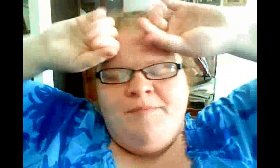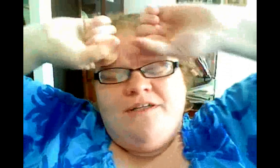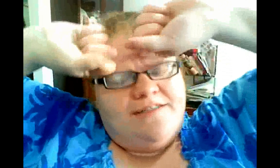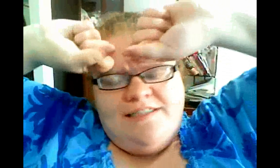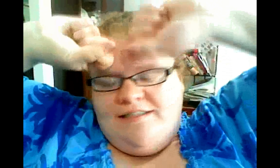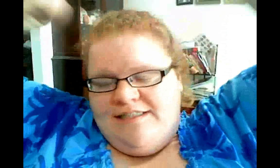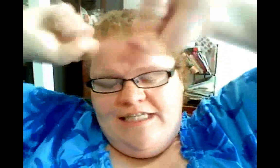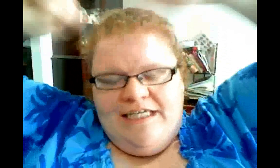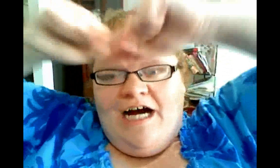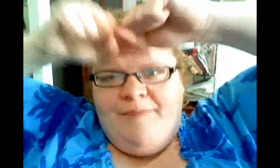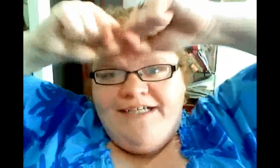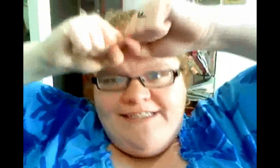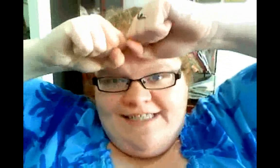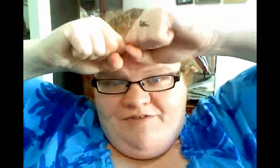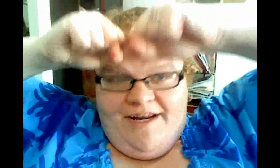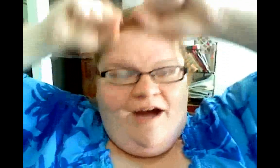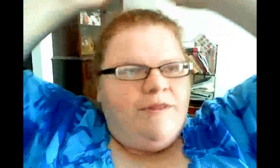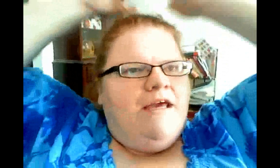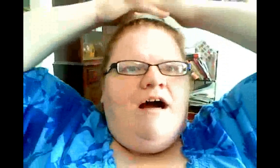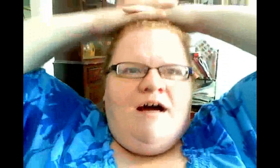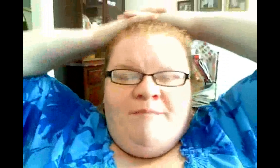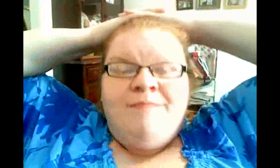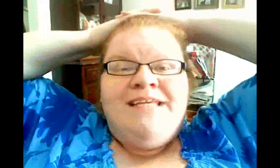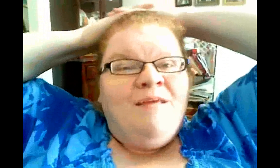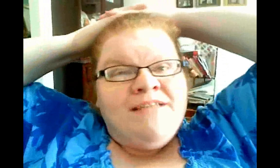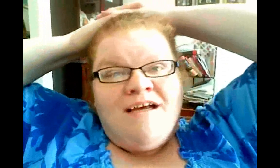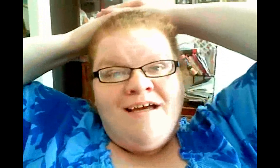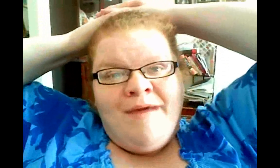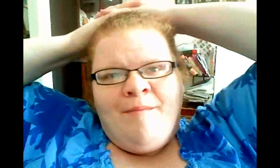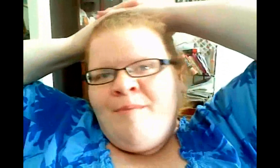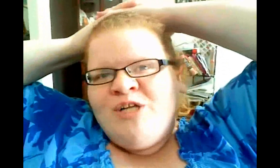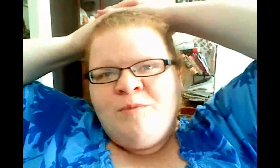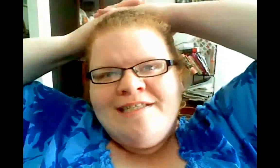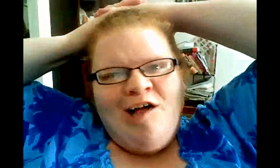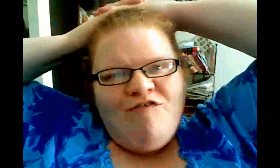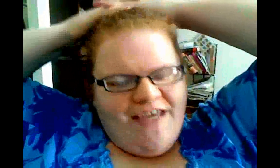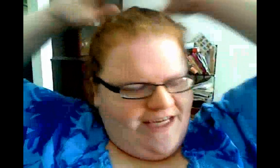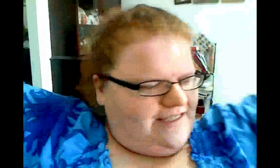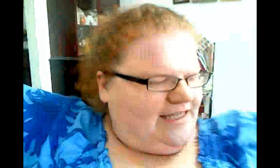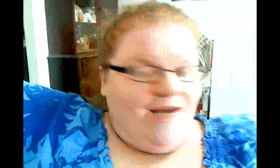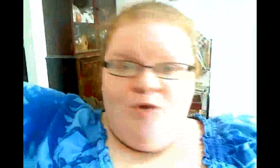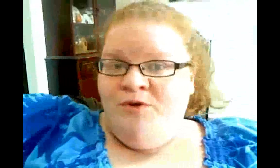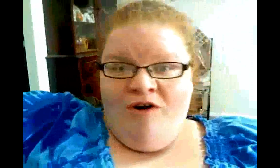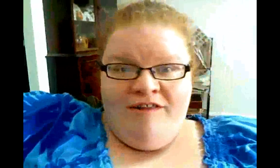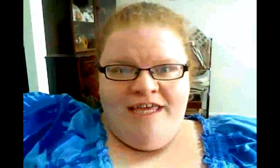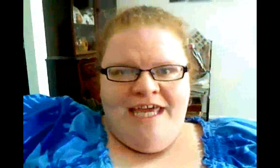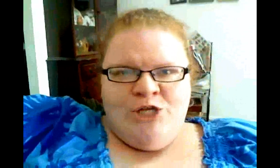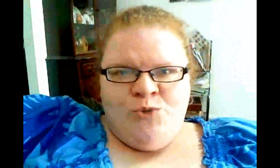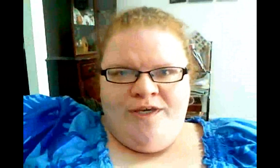books sitting on my nightstand right now. Um, but I'm taking my time, and I'm not pressuring myself. And I hope you're all enjoying